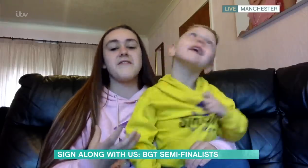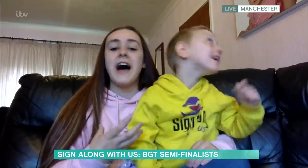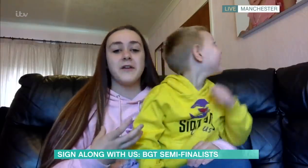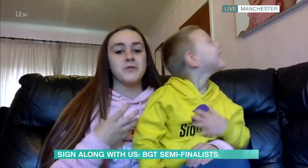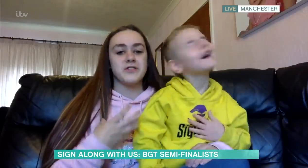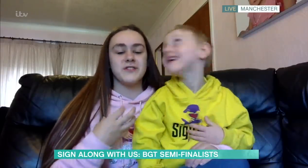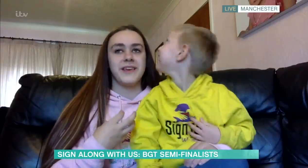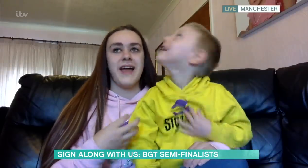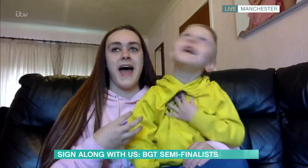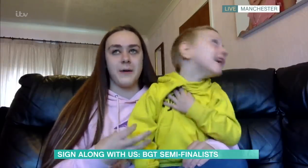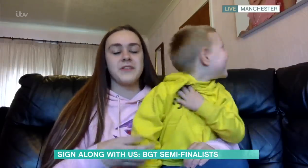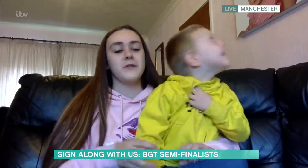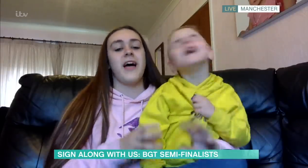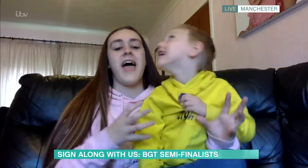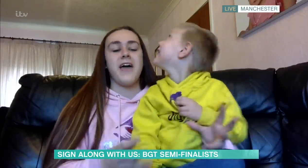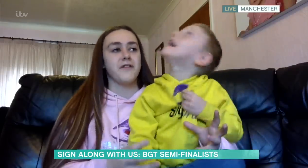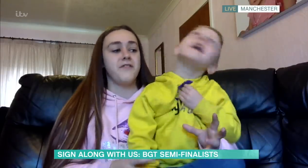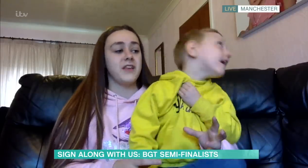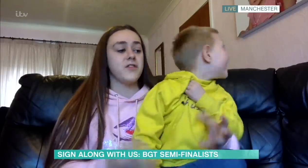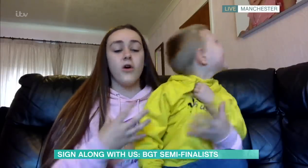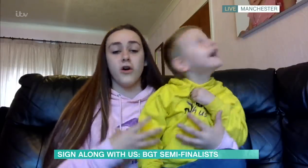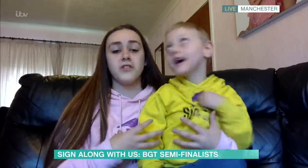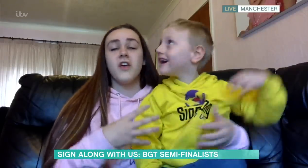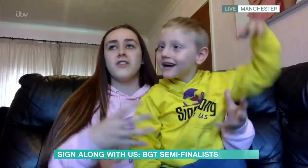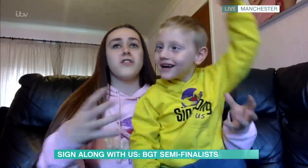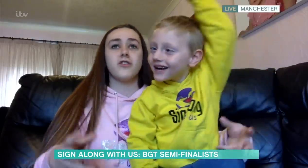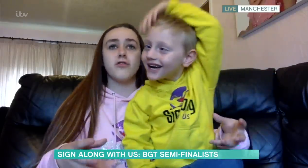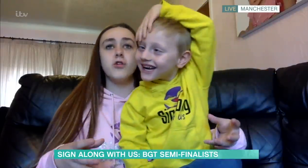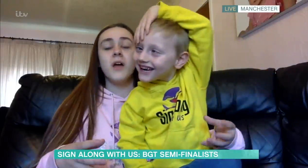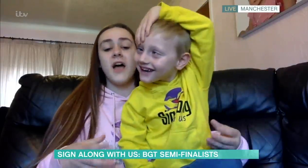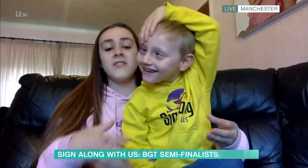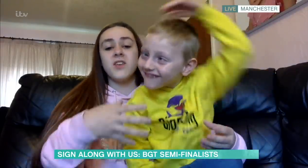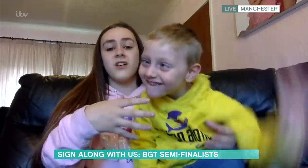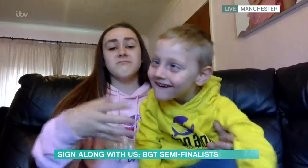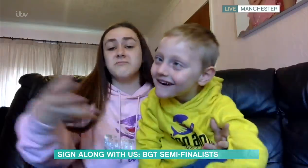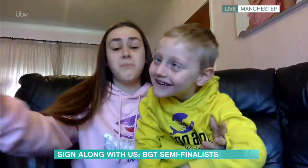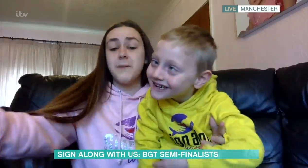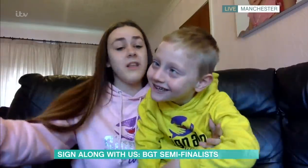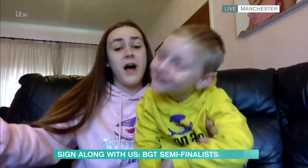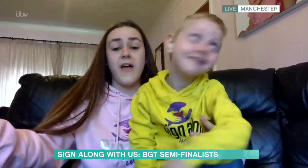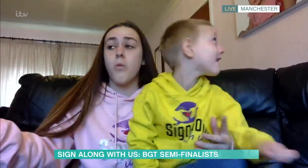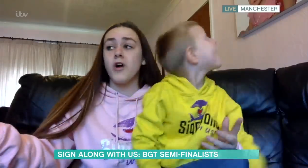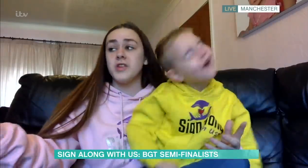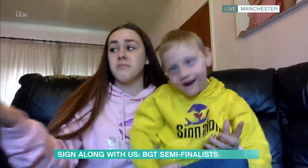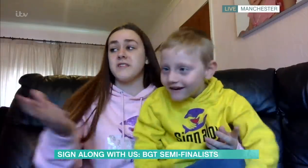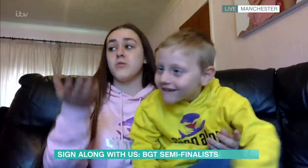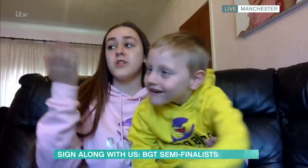final would just mean absolutely everything to us, to the group and to people out there watching because it would